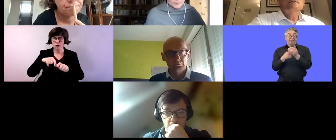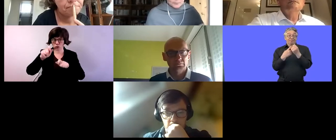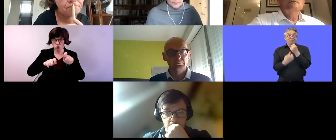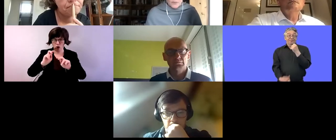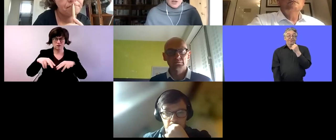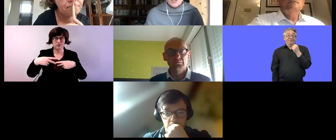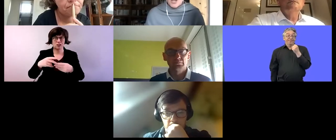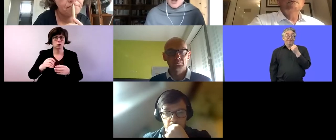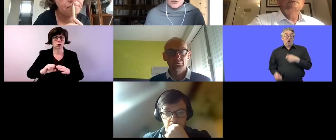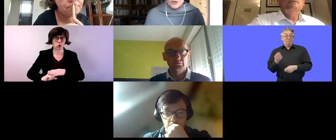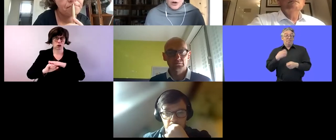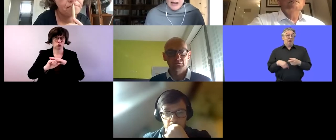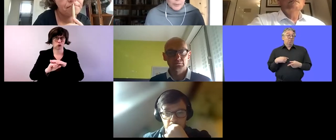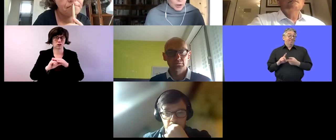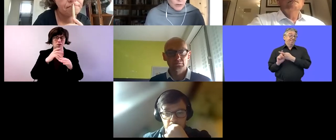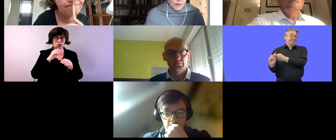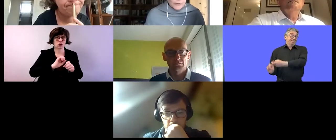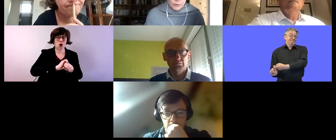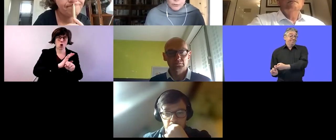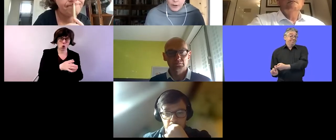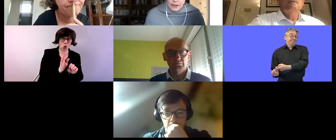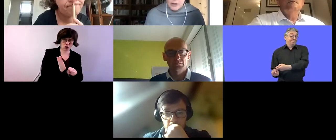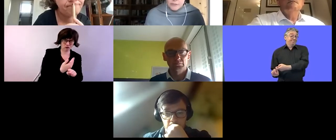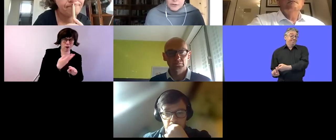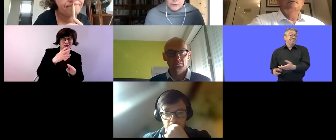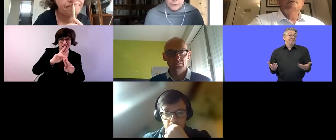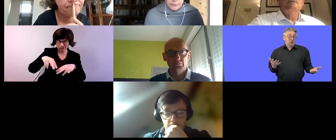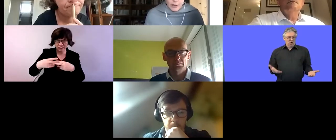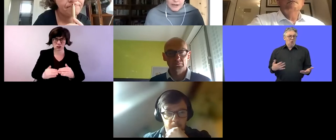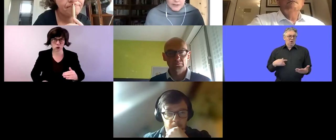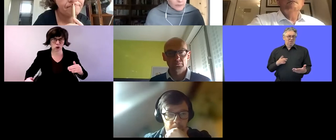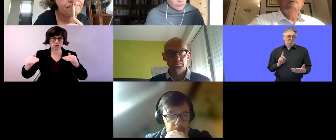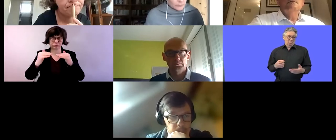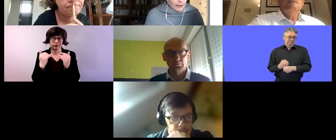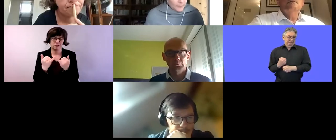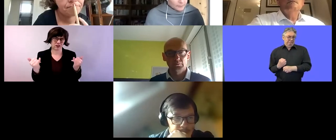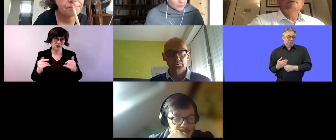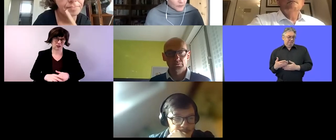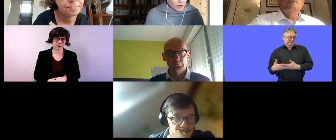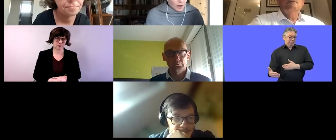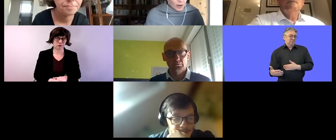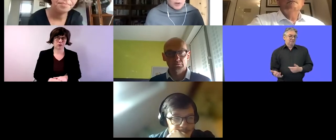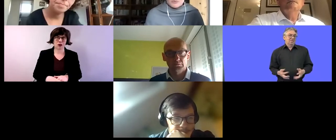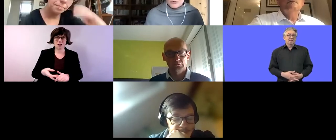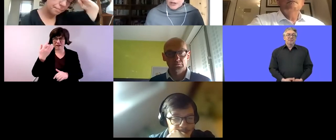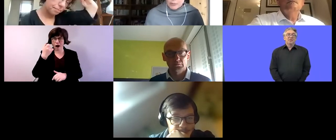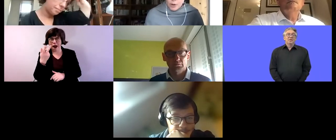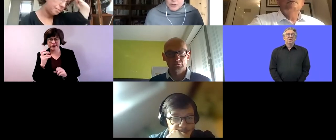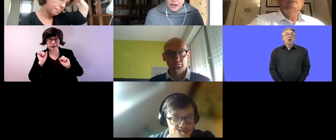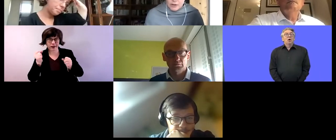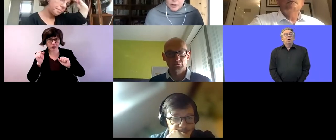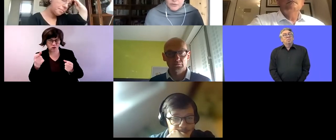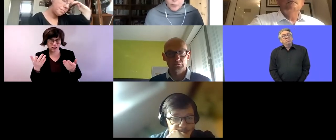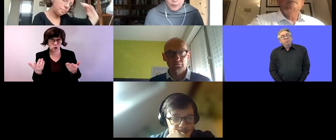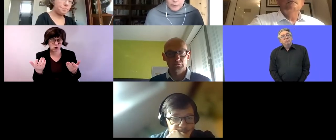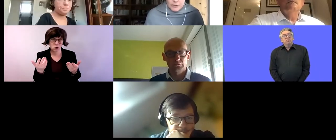there have been a few innovative ways of of um improving employment